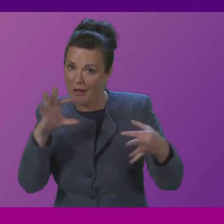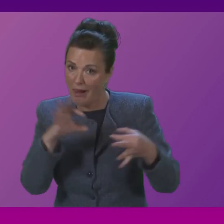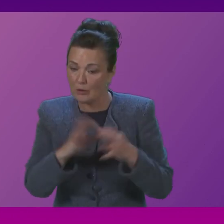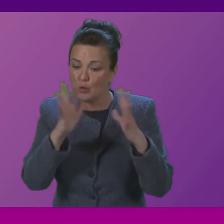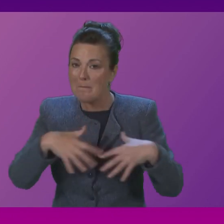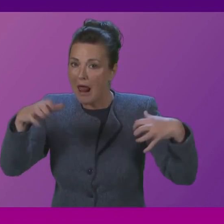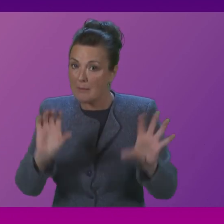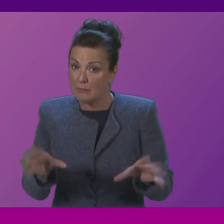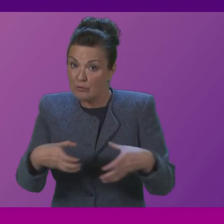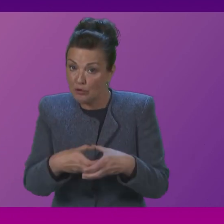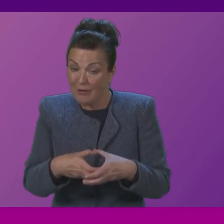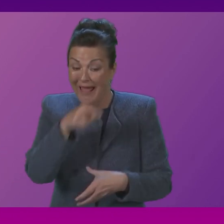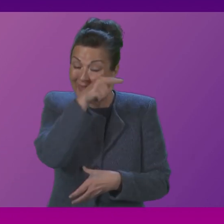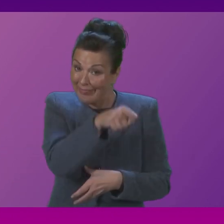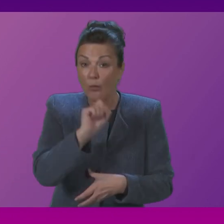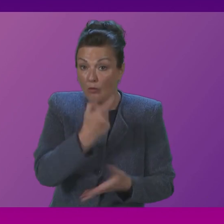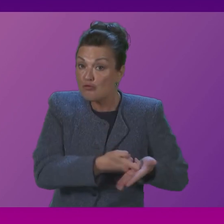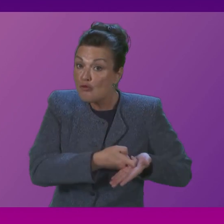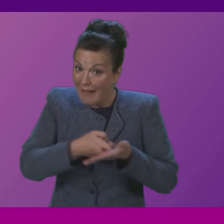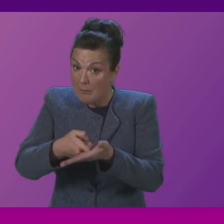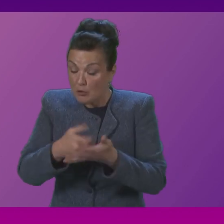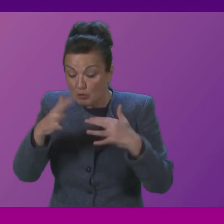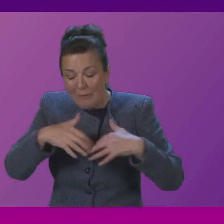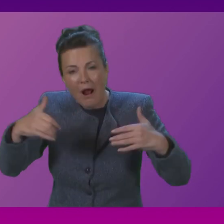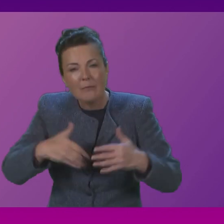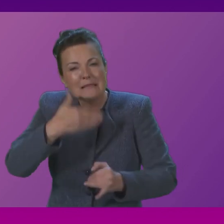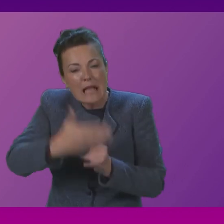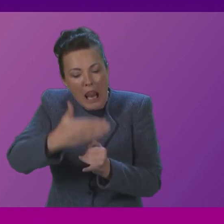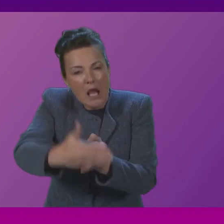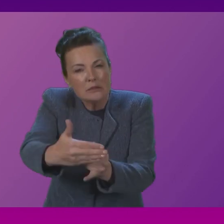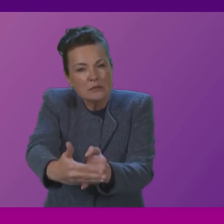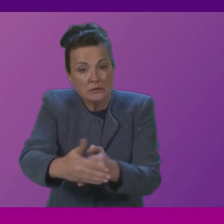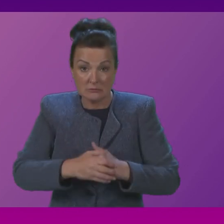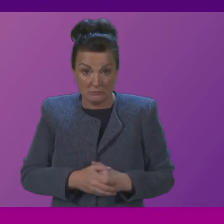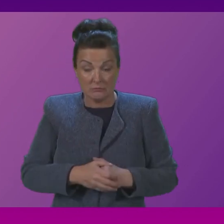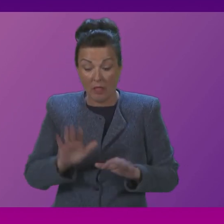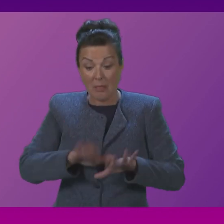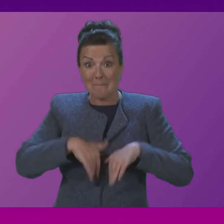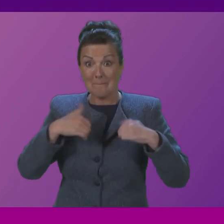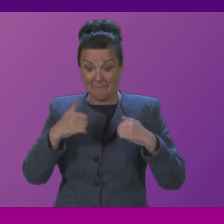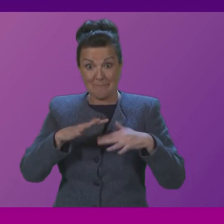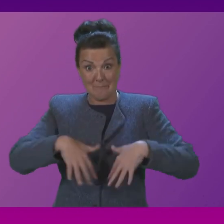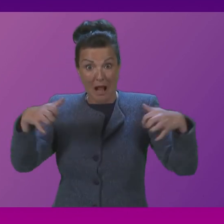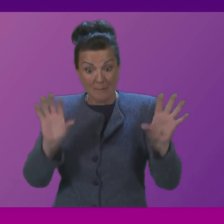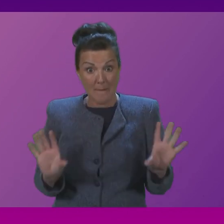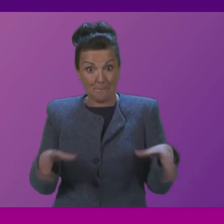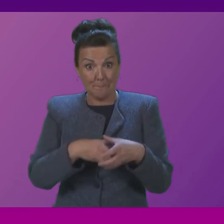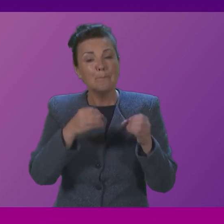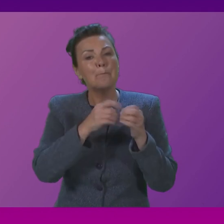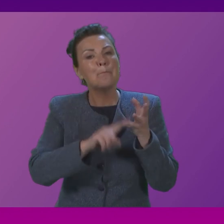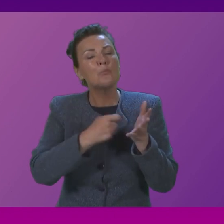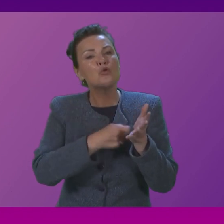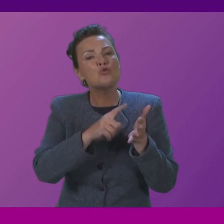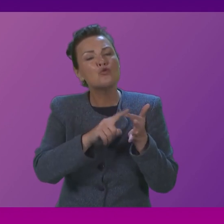to the parliament deadlines for the different stages of bills the parliamentary bureau will consider